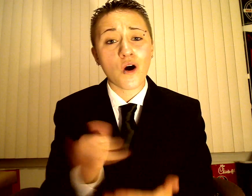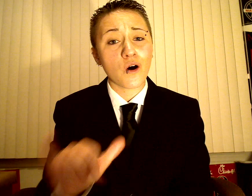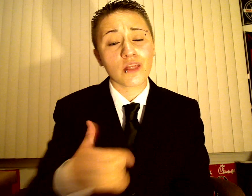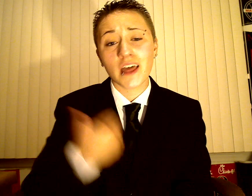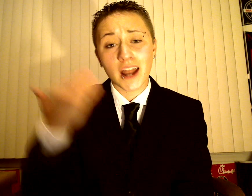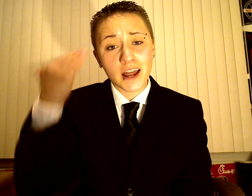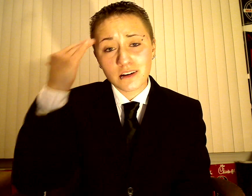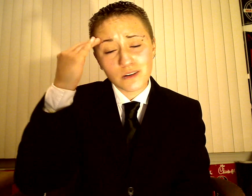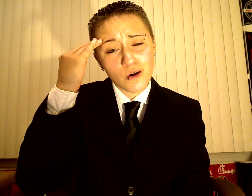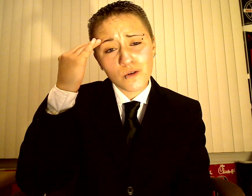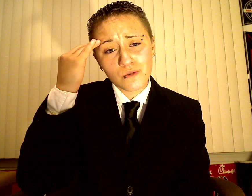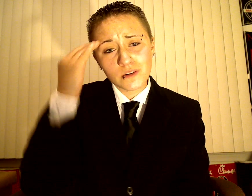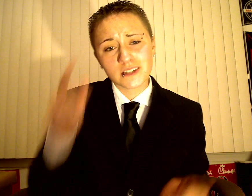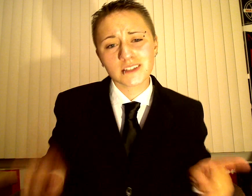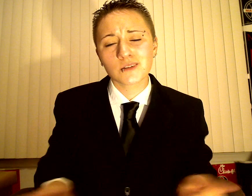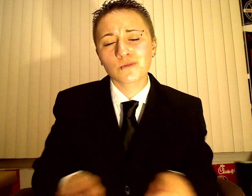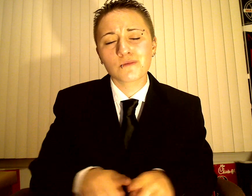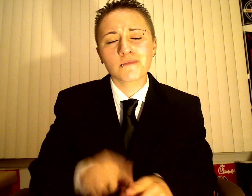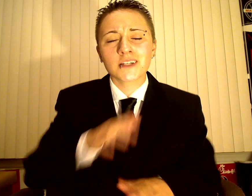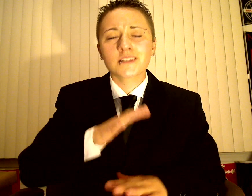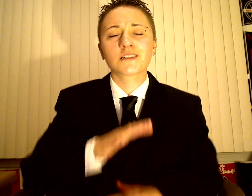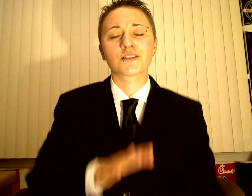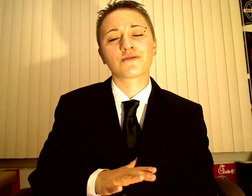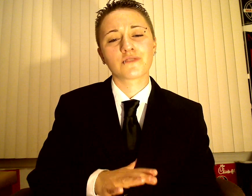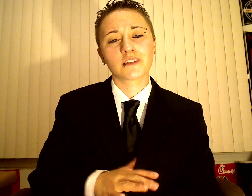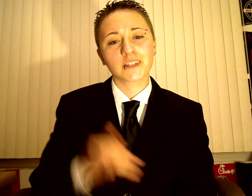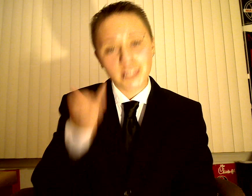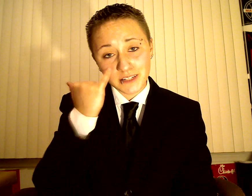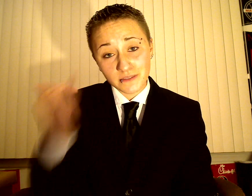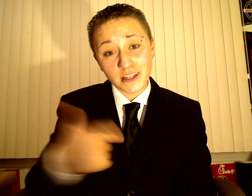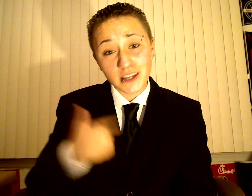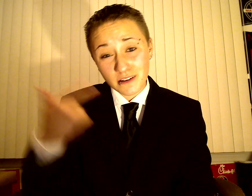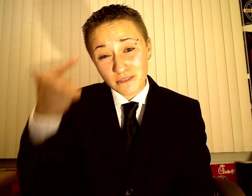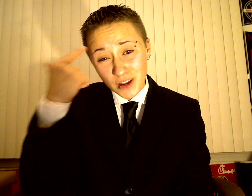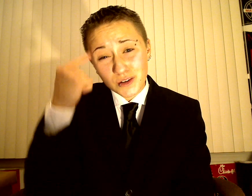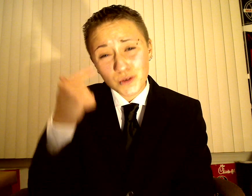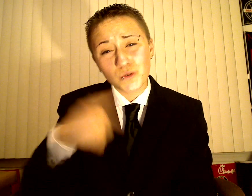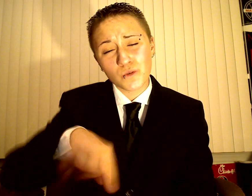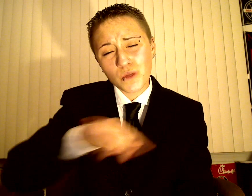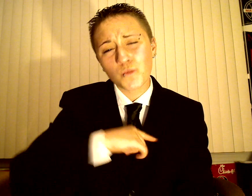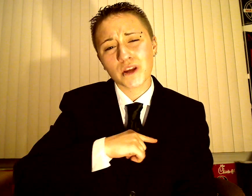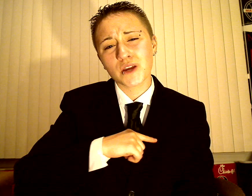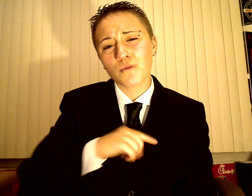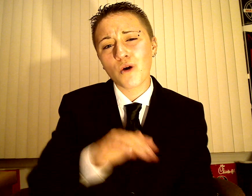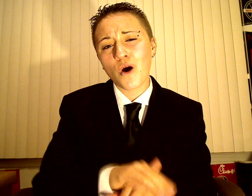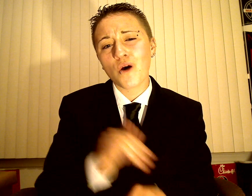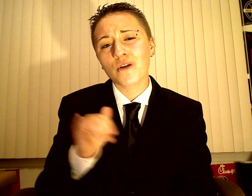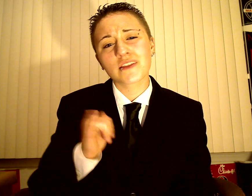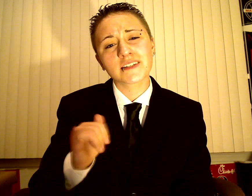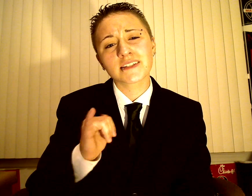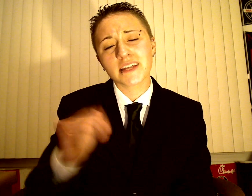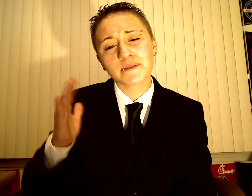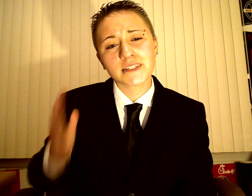all that I know is It would be such a relief if I knew that we were on the same